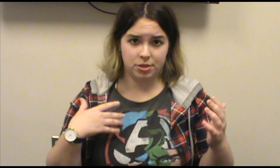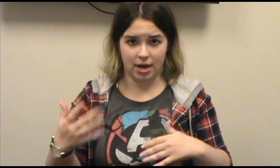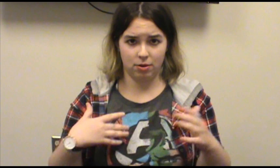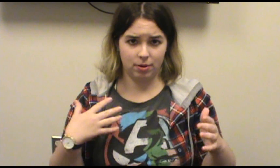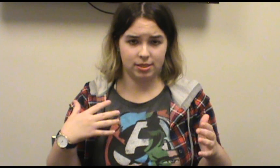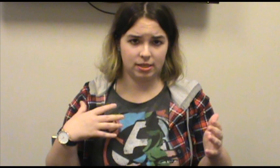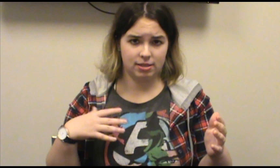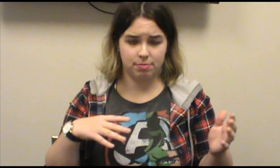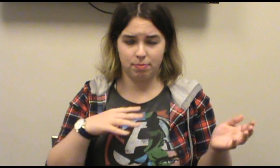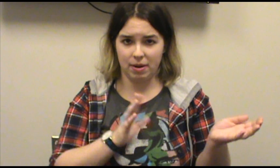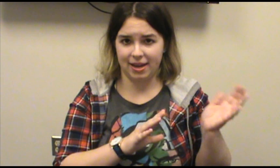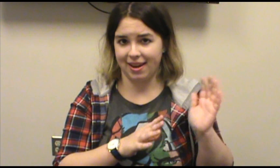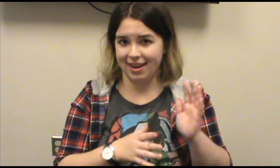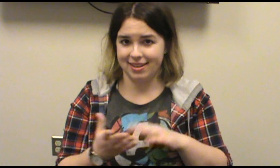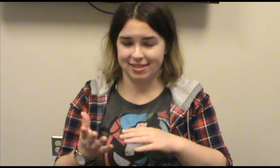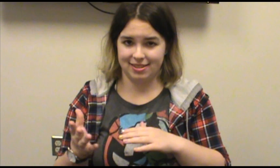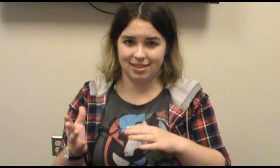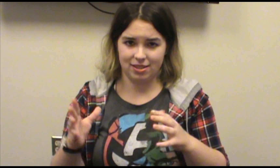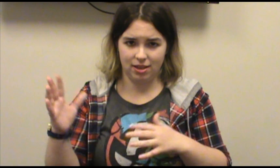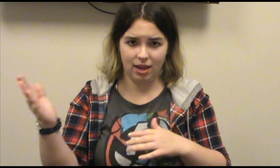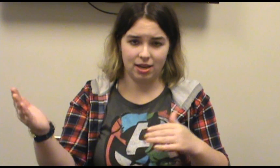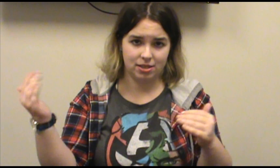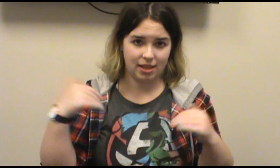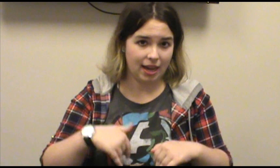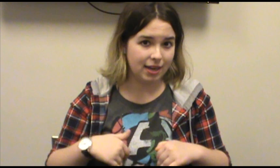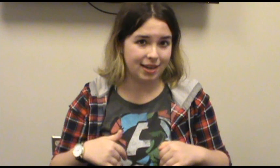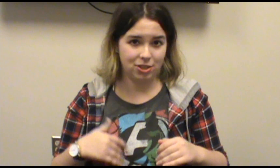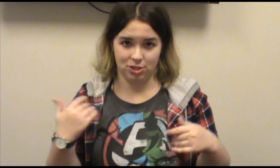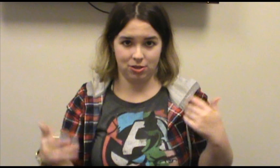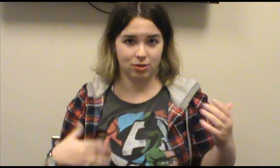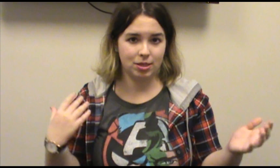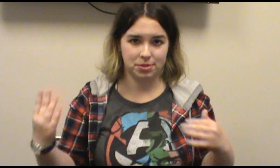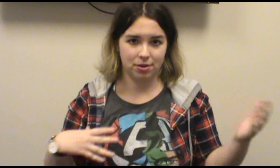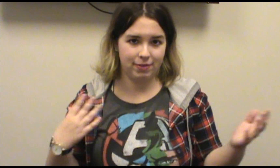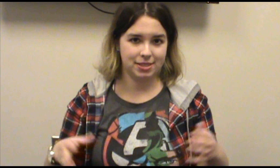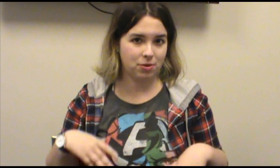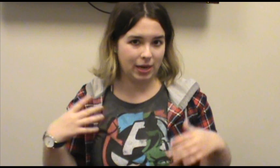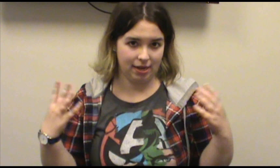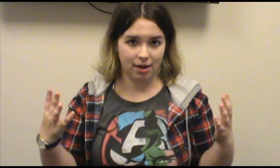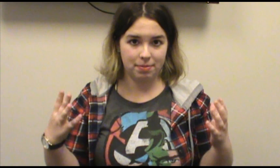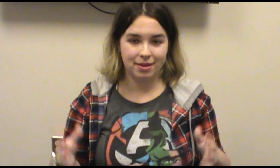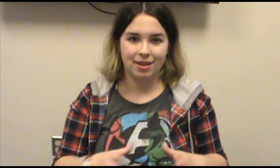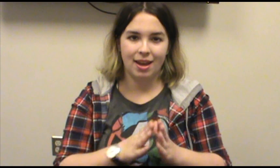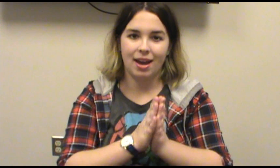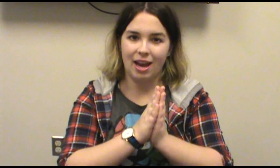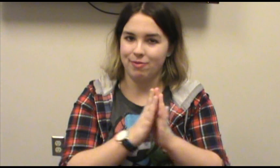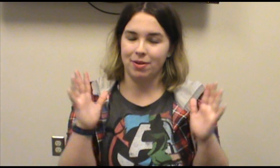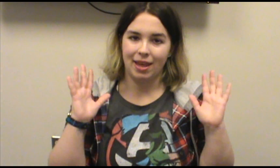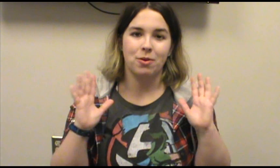Jackal was this bad guy inside and it just took some certain events to wake it up. I found that